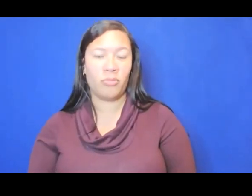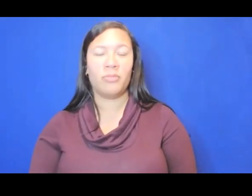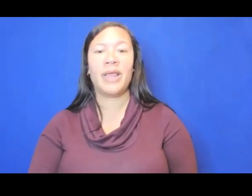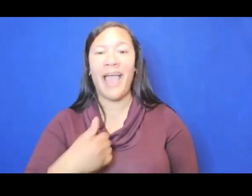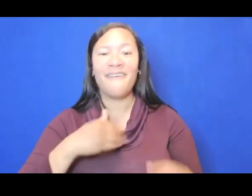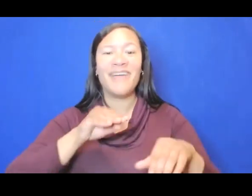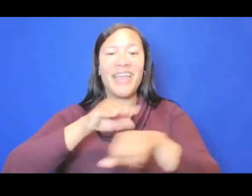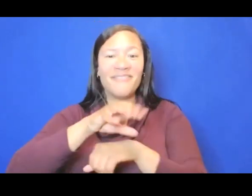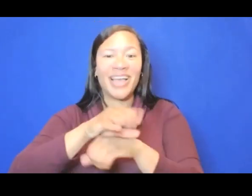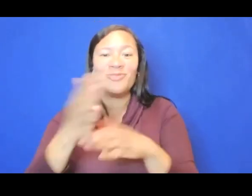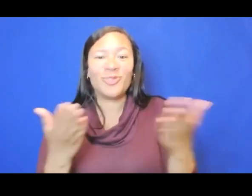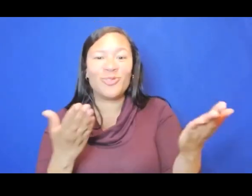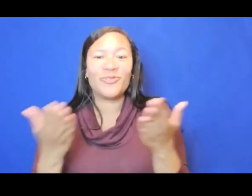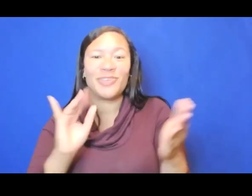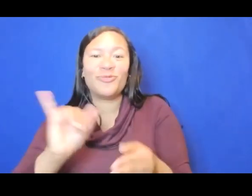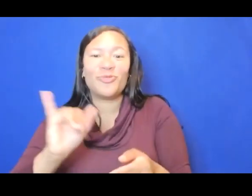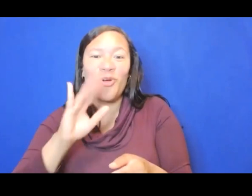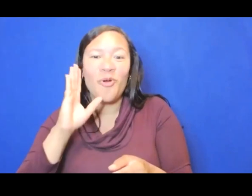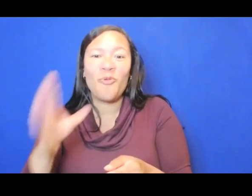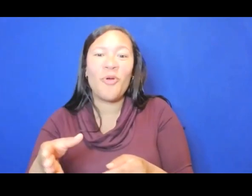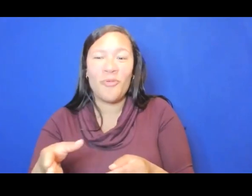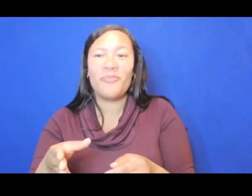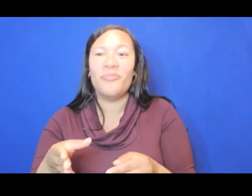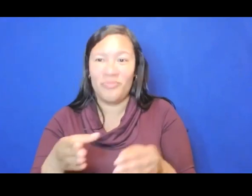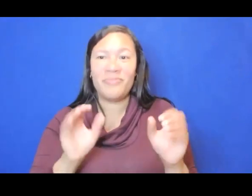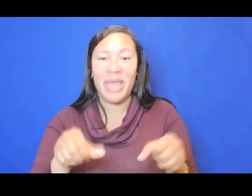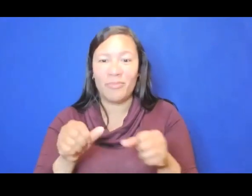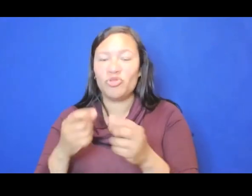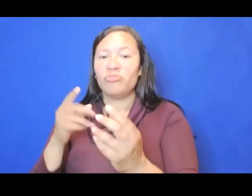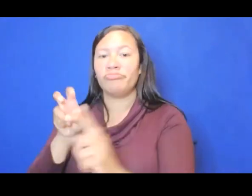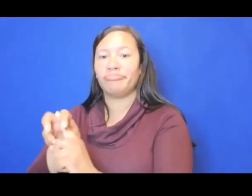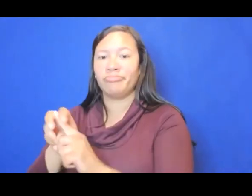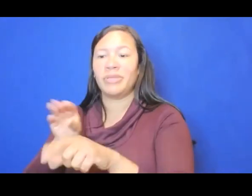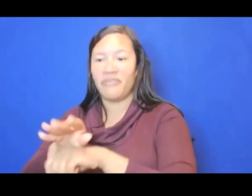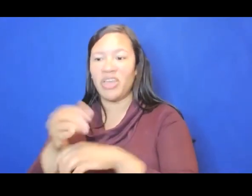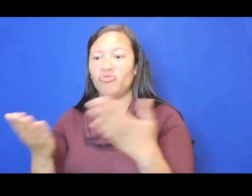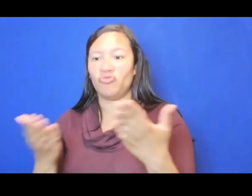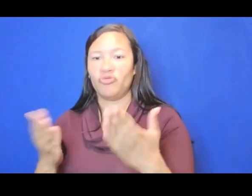services that you'll be, will be available to you as well. Okay.